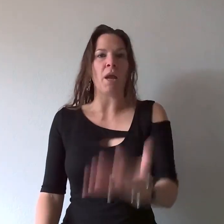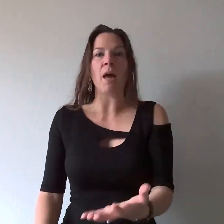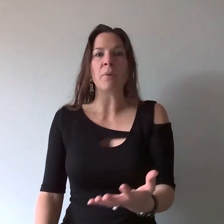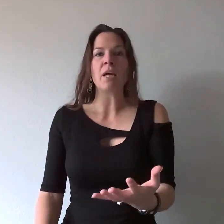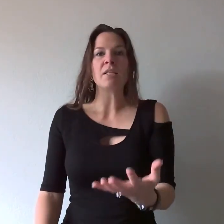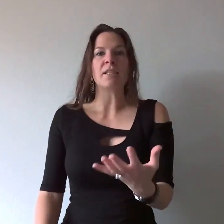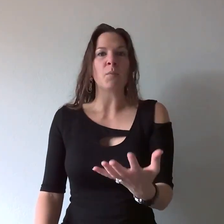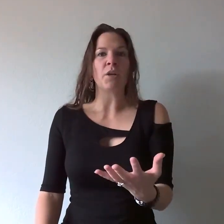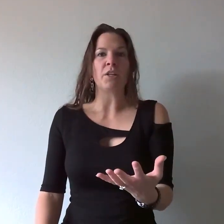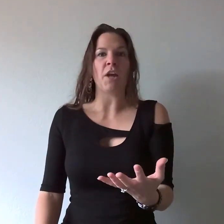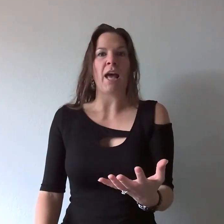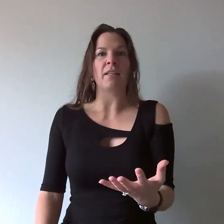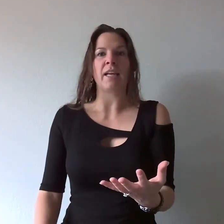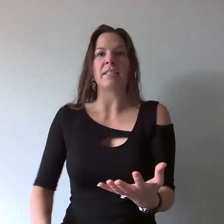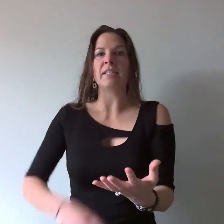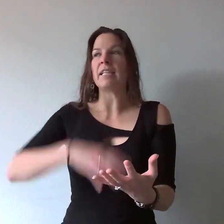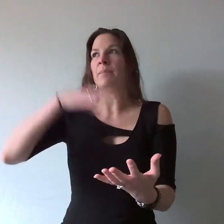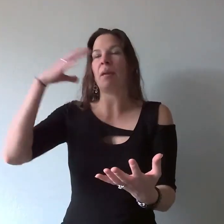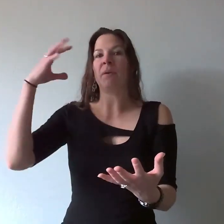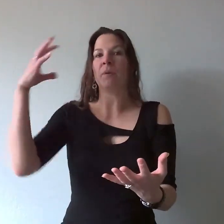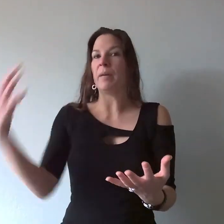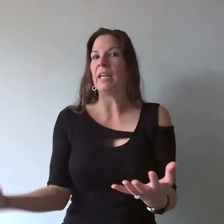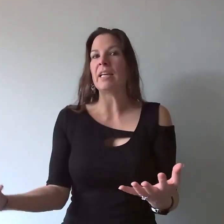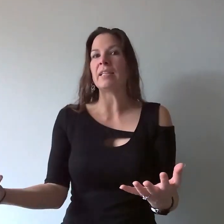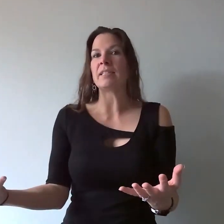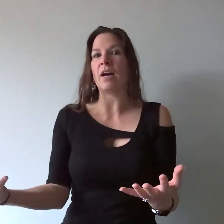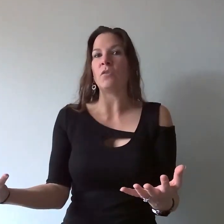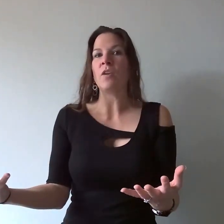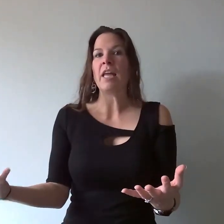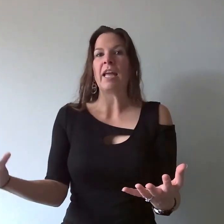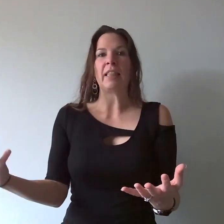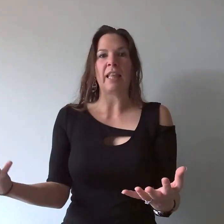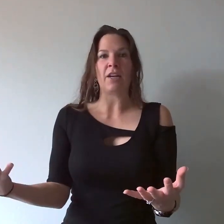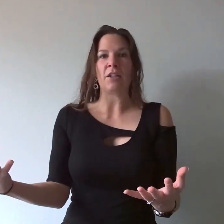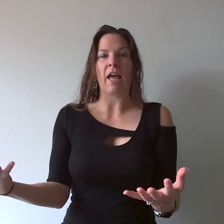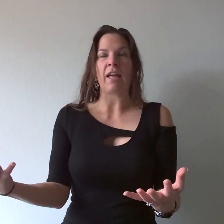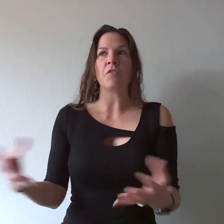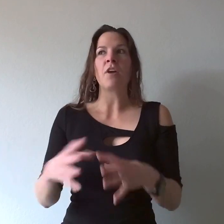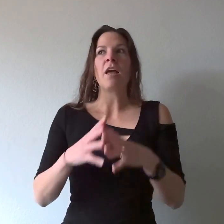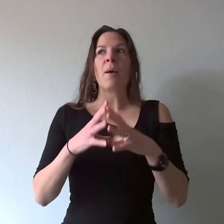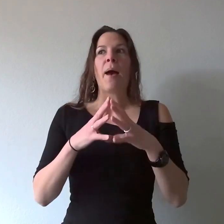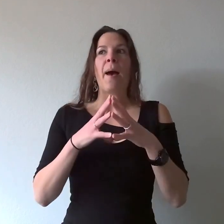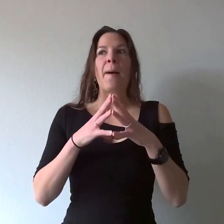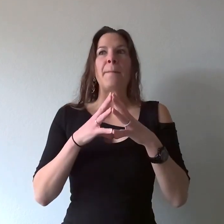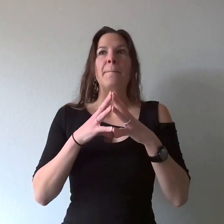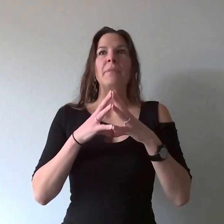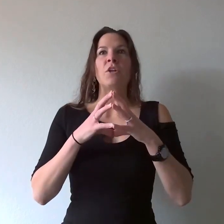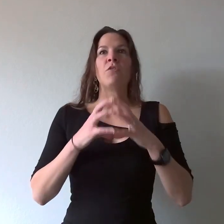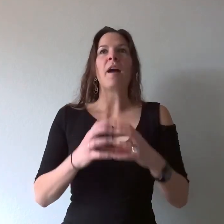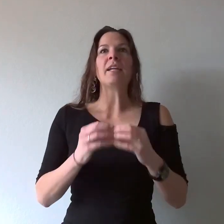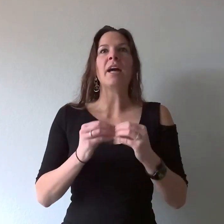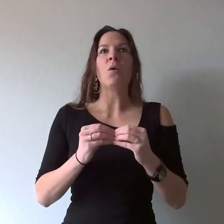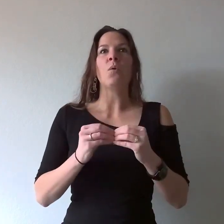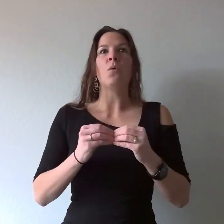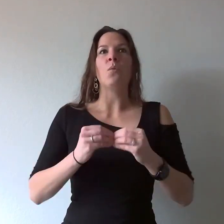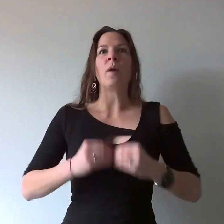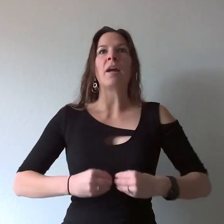up somewhere in your adolescence it may be repeating itself in later life so find out where